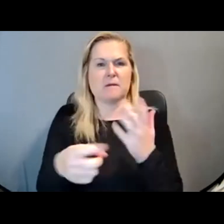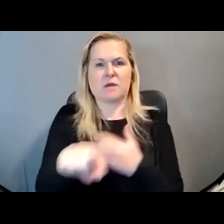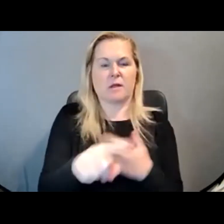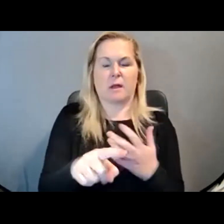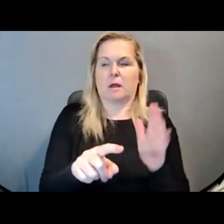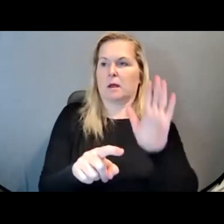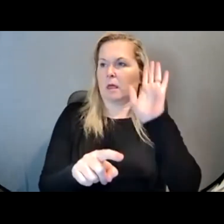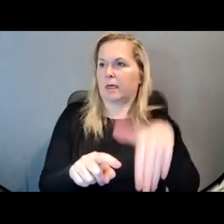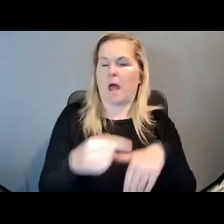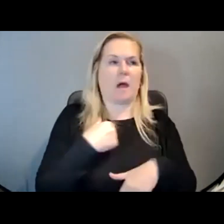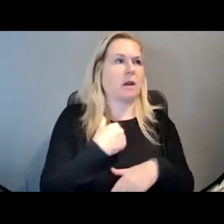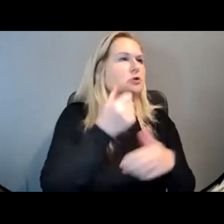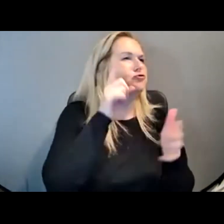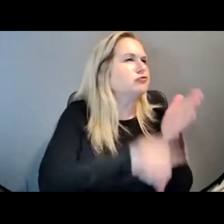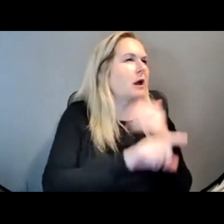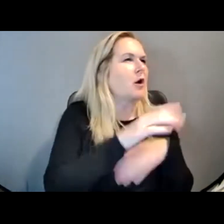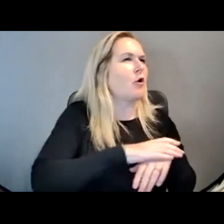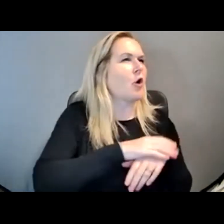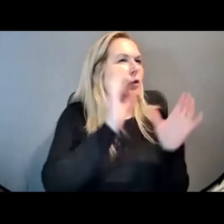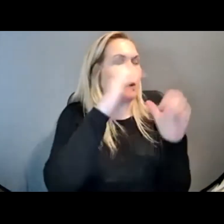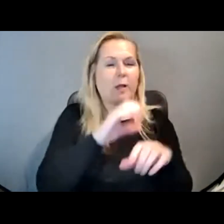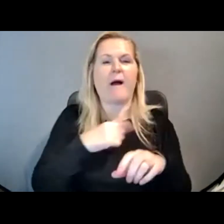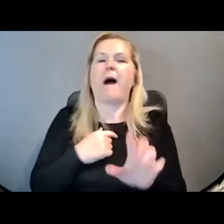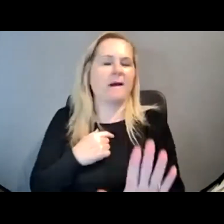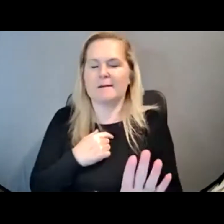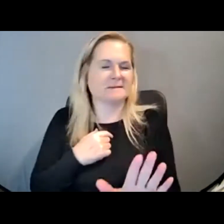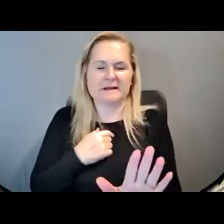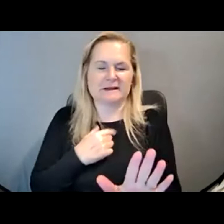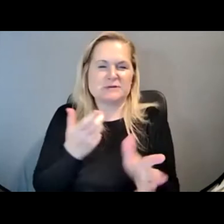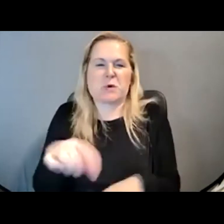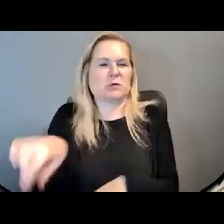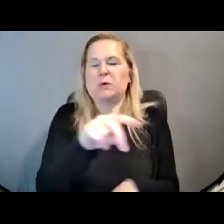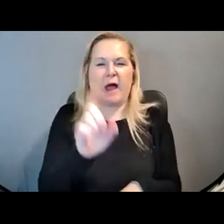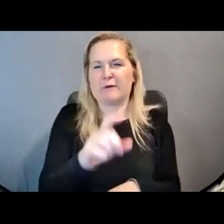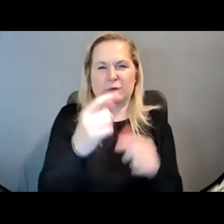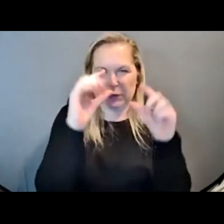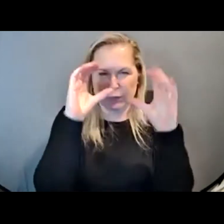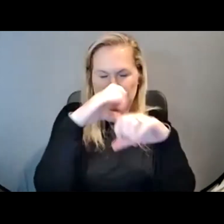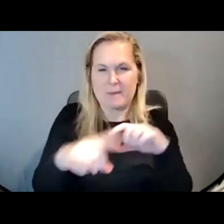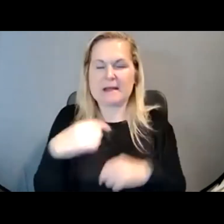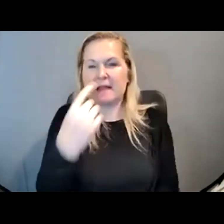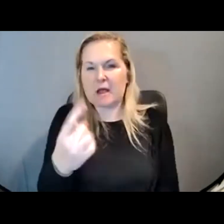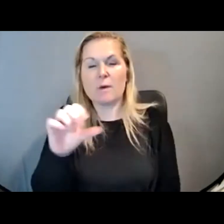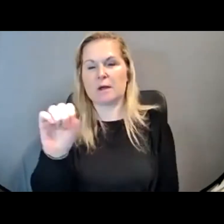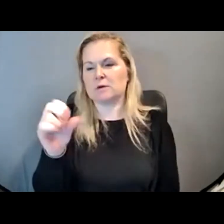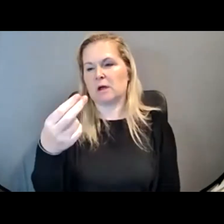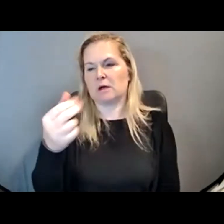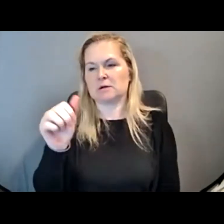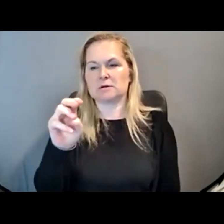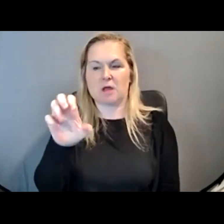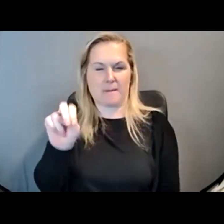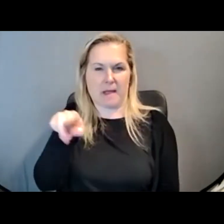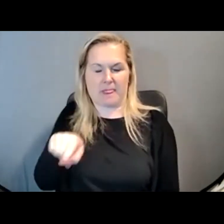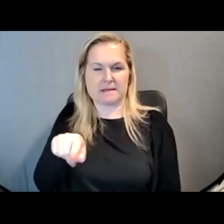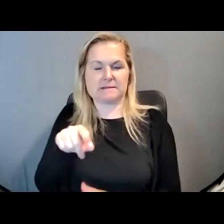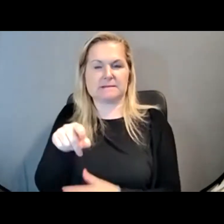Zoom to go Google it. And let me save you that task and tell you that a shaman is someone in certain